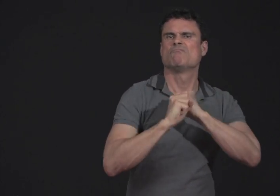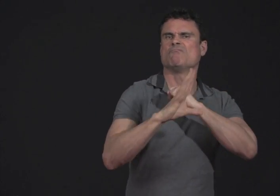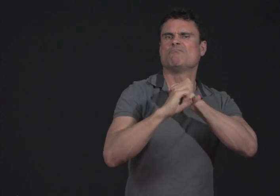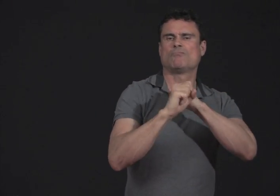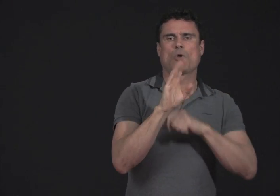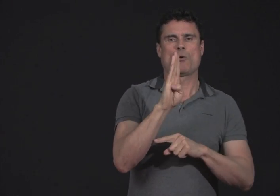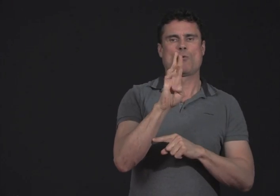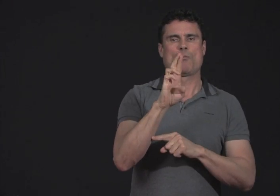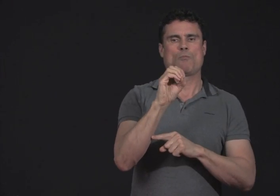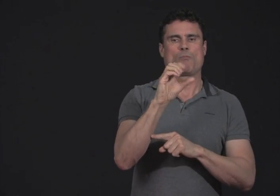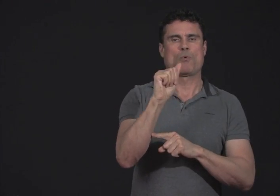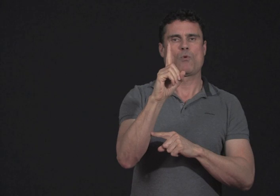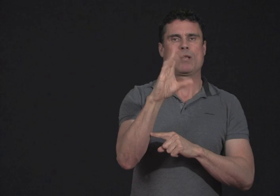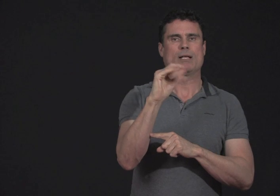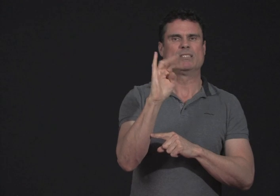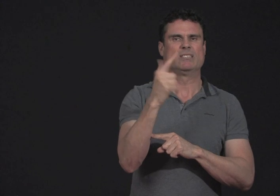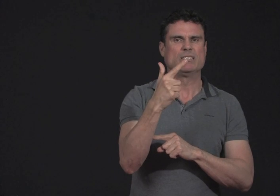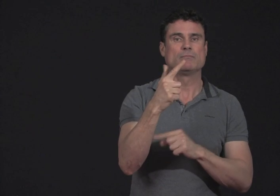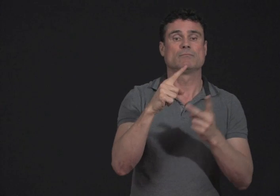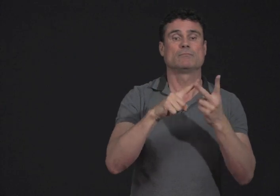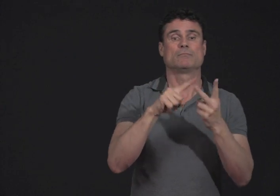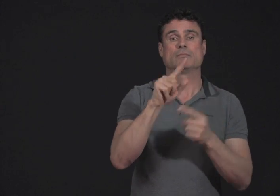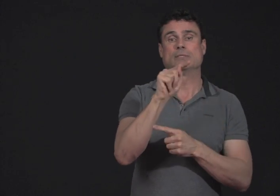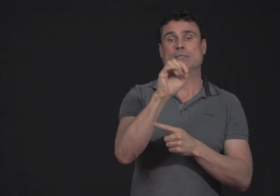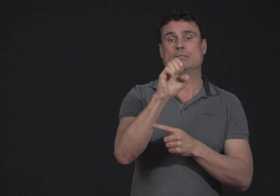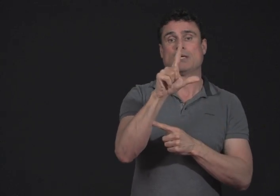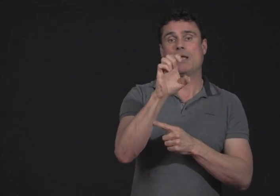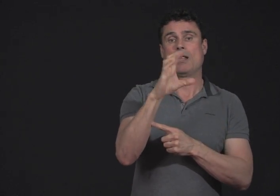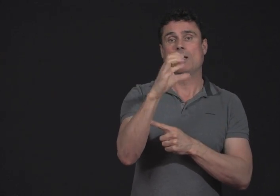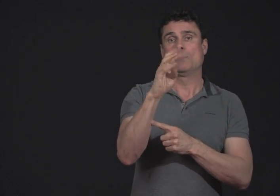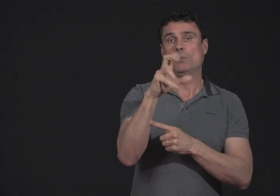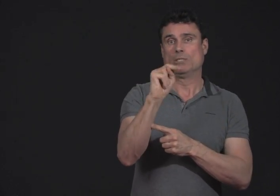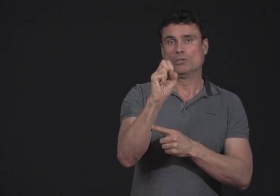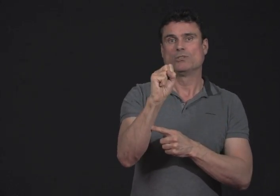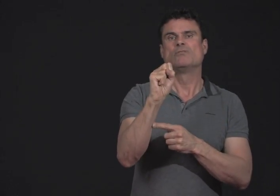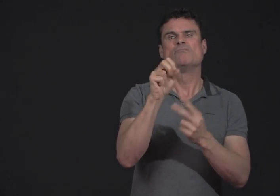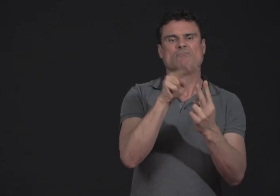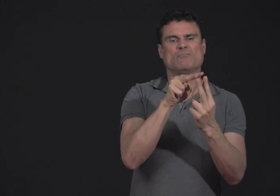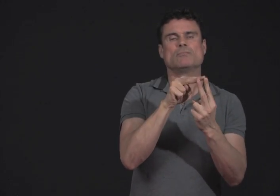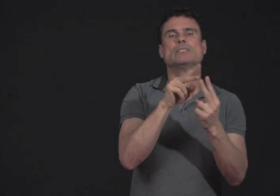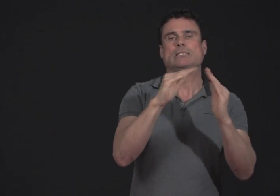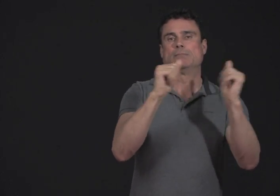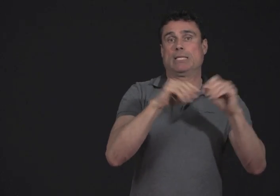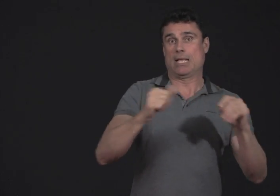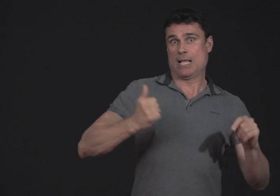broadcasting and telecommunications. And that's right across Canada.